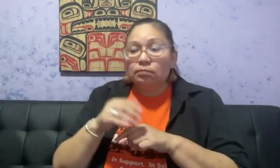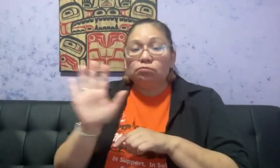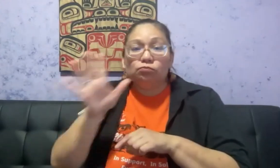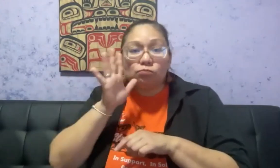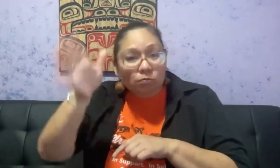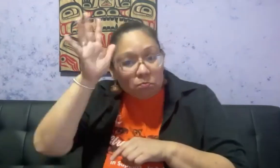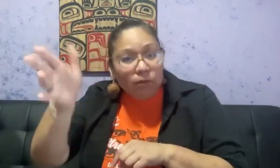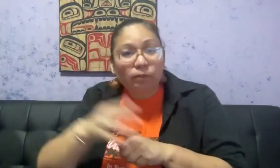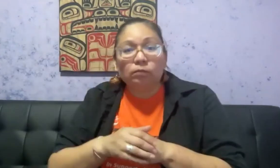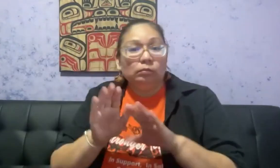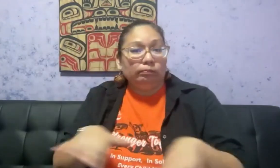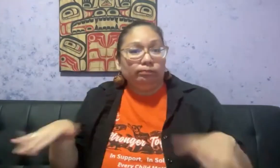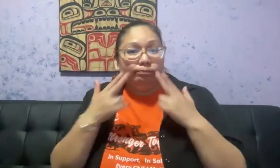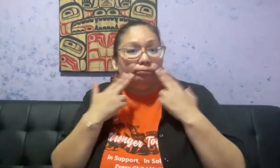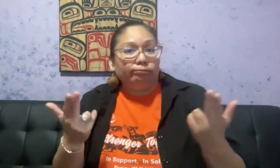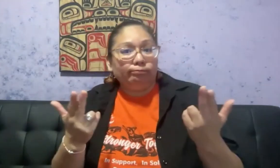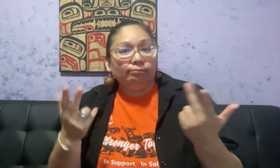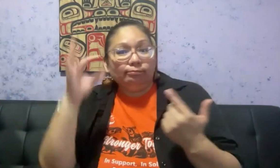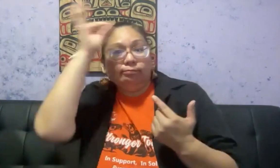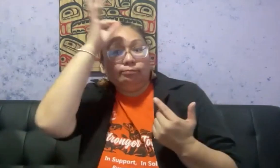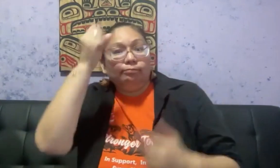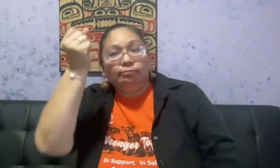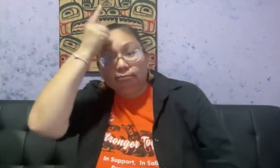These innocent children didn't understand what's going on.